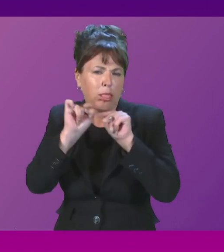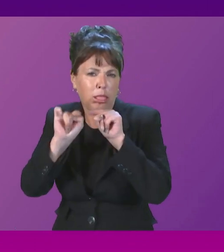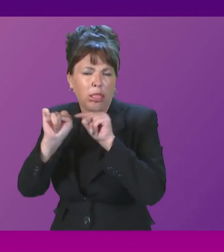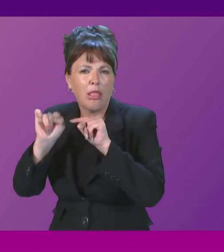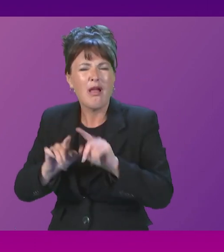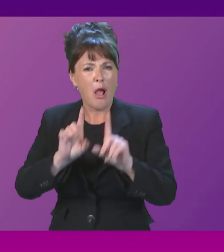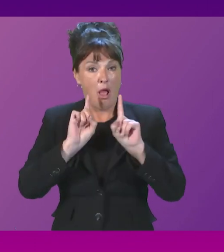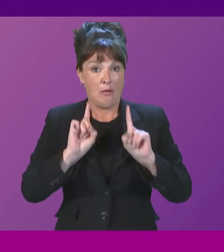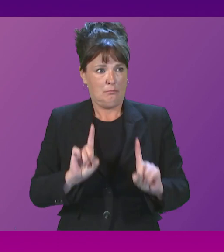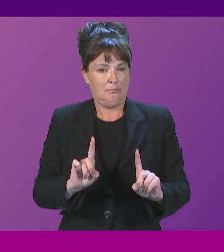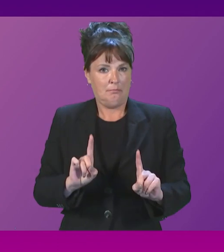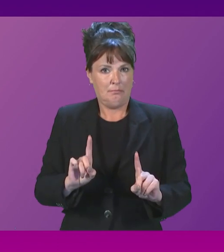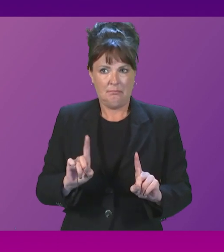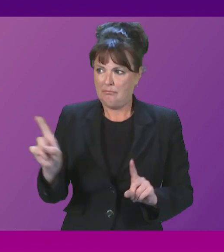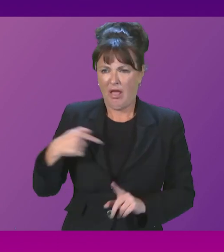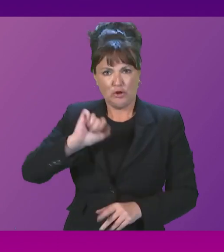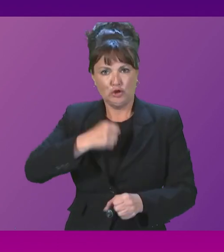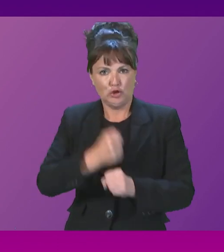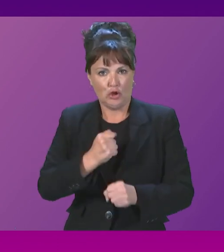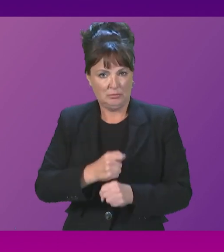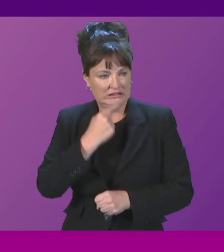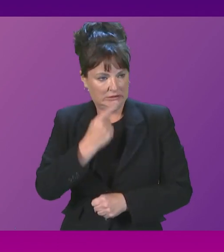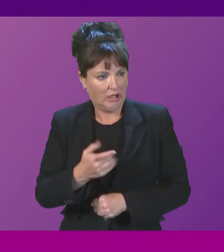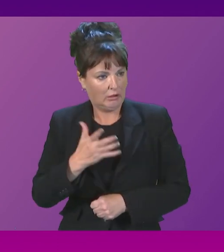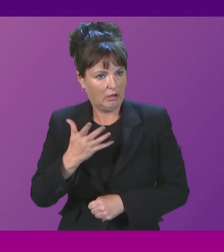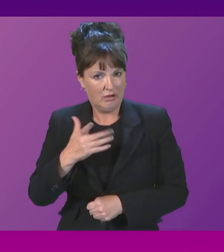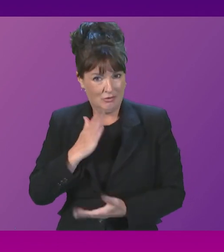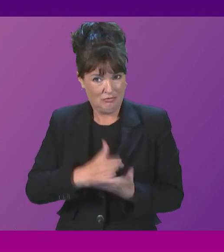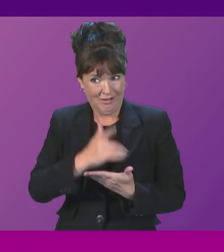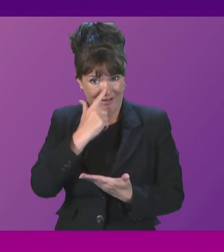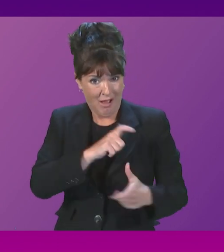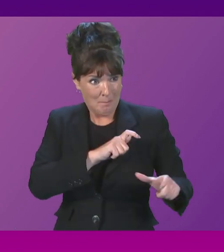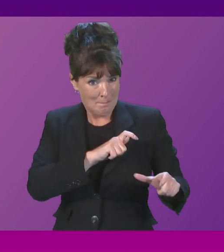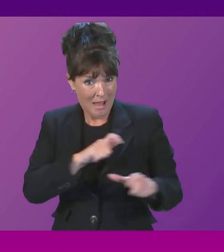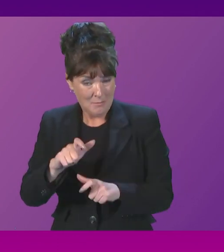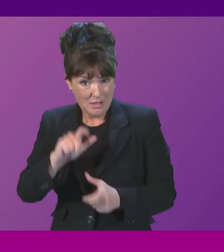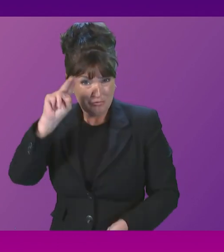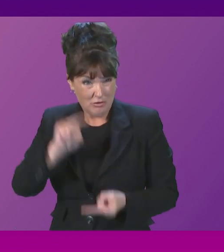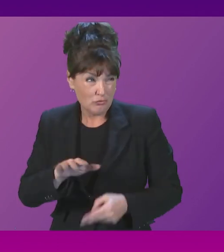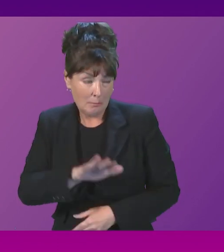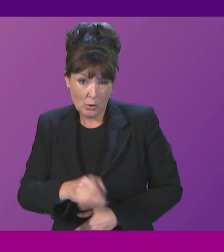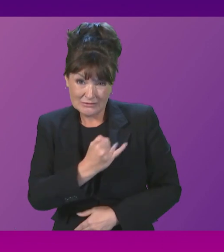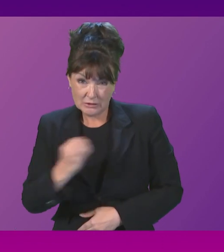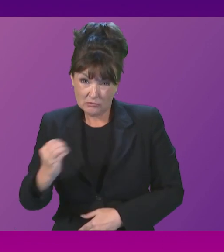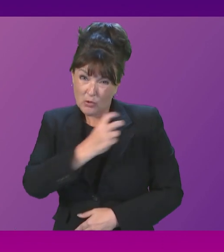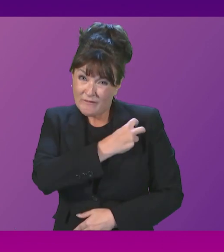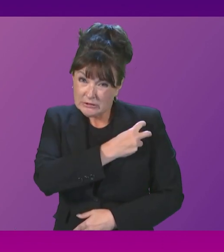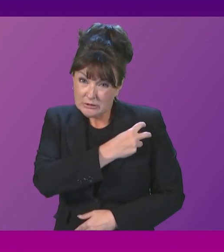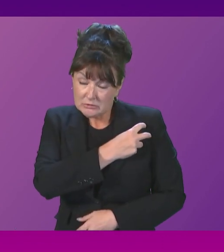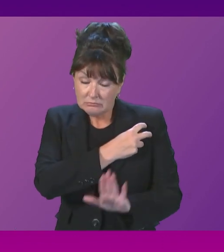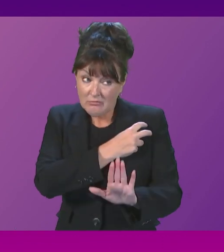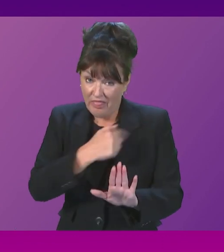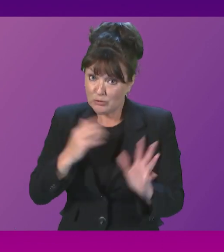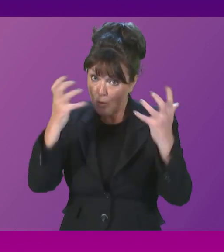uttered in a permanent reduction in police establishment numbers, which is around 600 officers. And if that wasn't